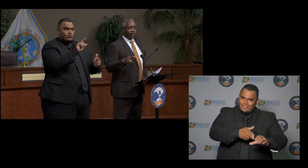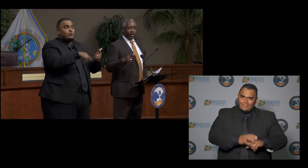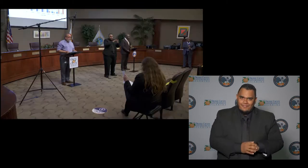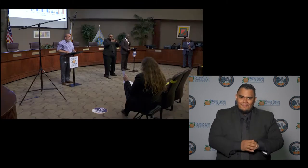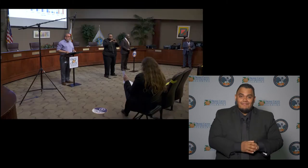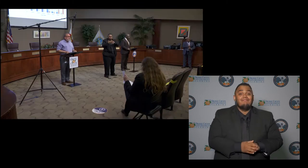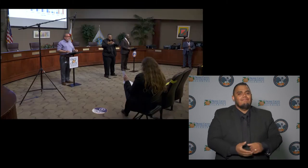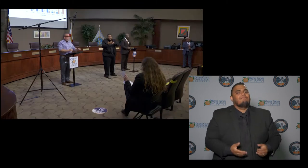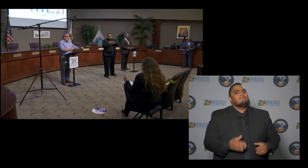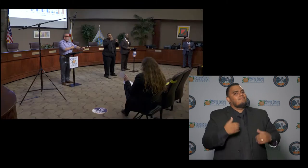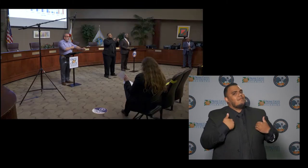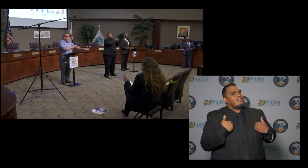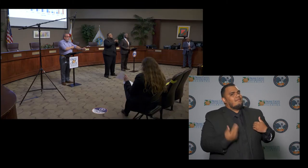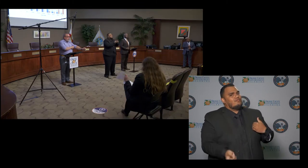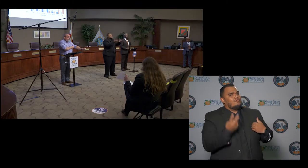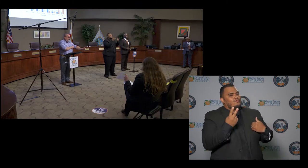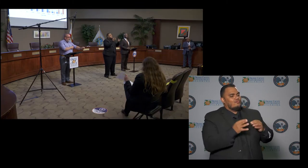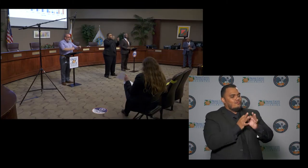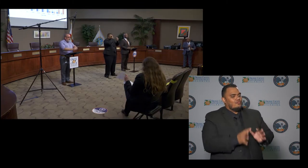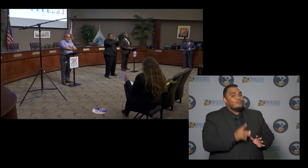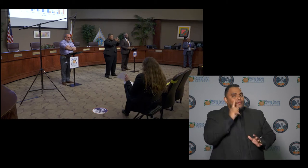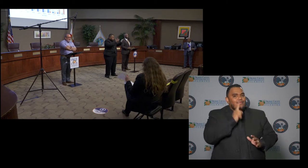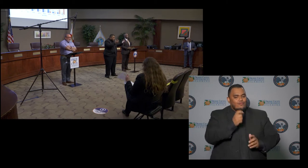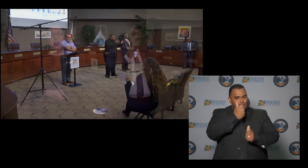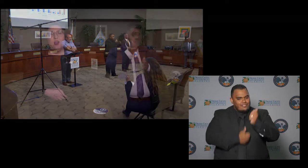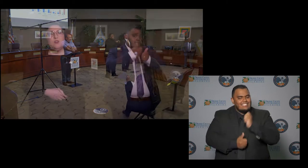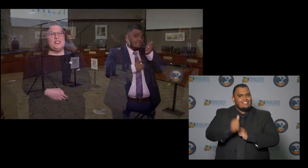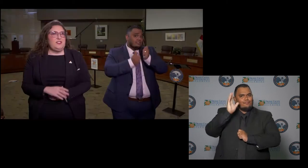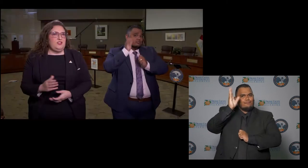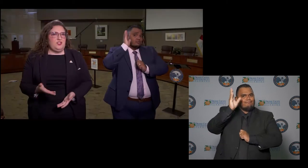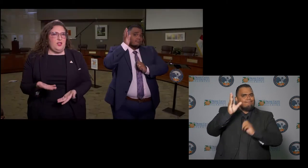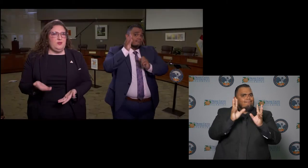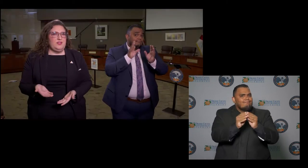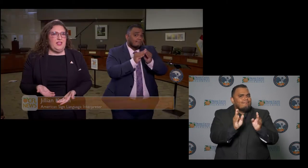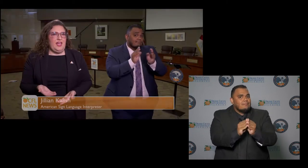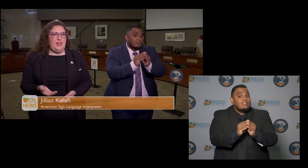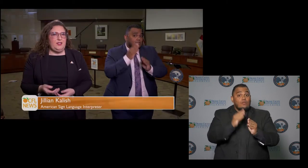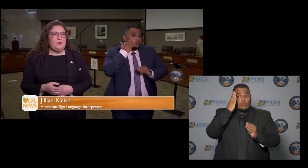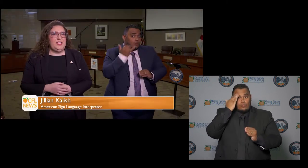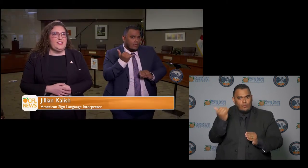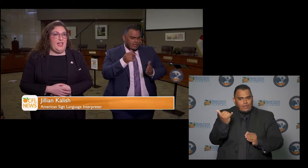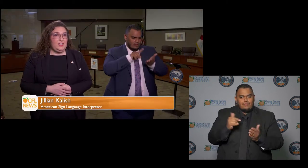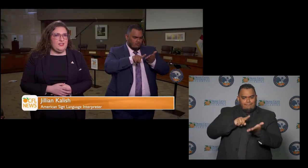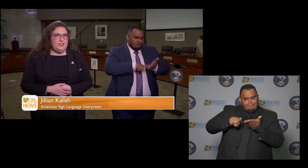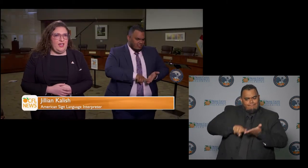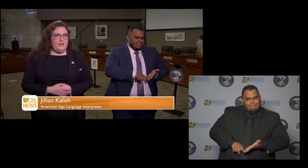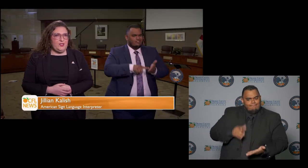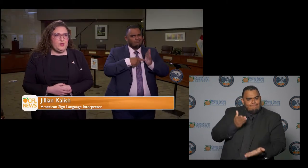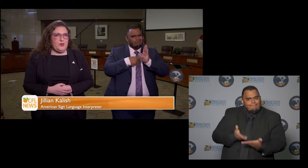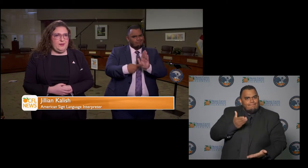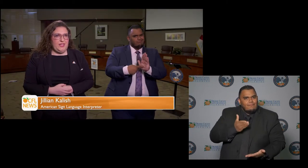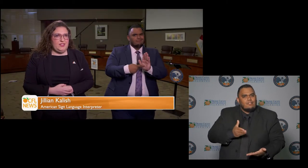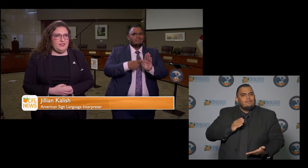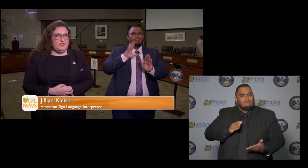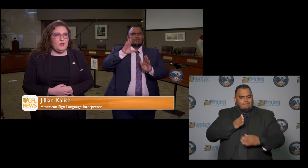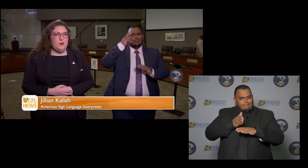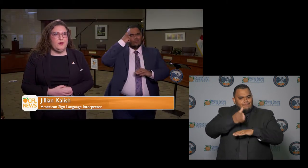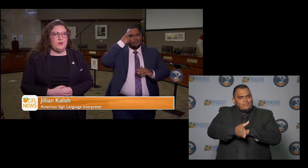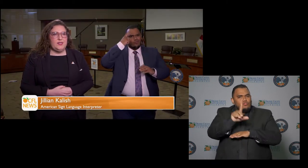interpreters at each briefing because research shows that your brain tires after 20 minutes so of course